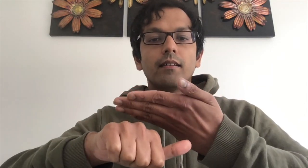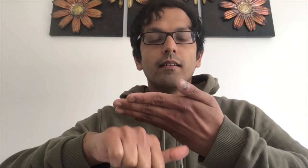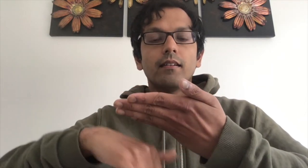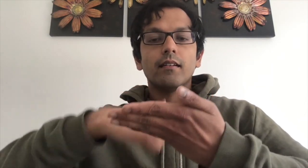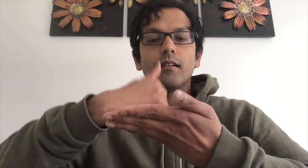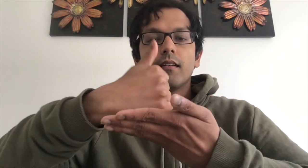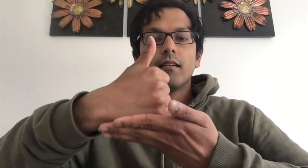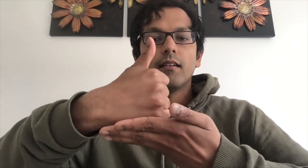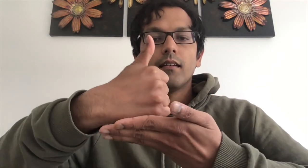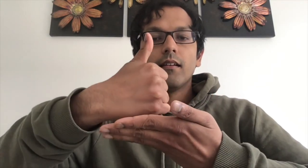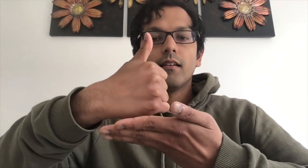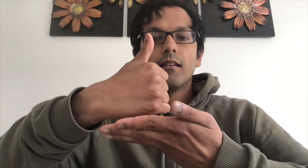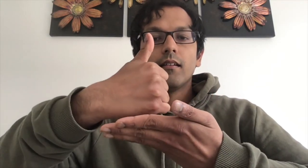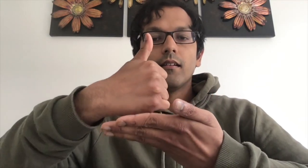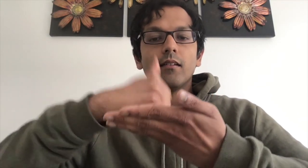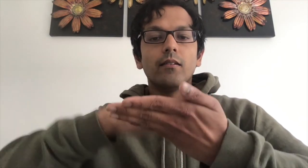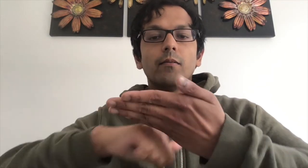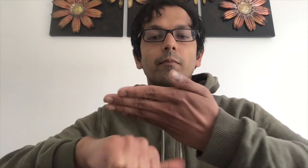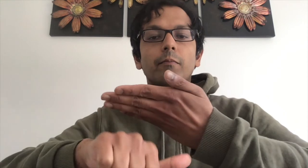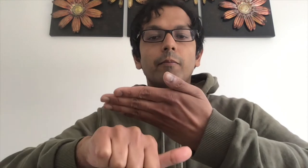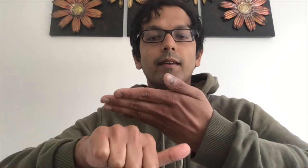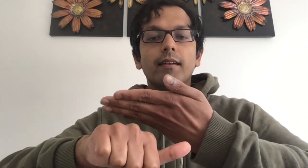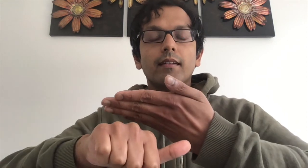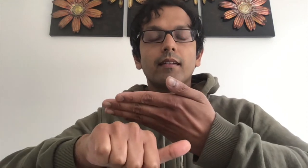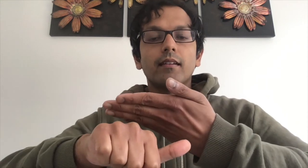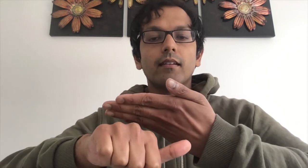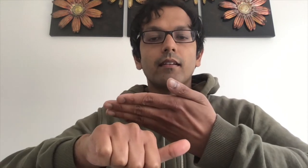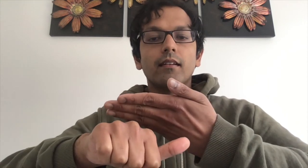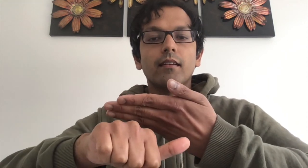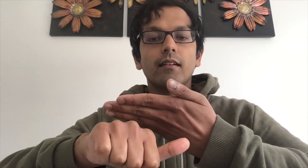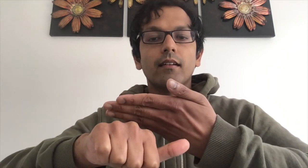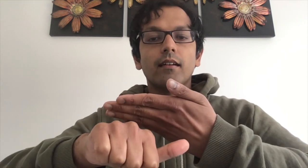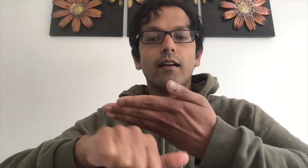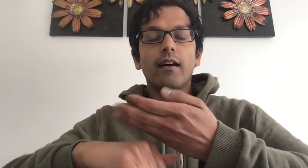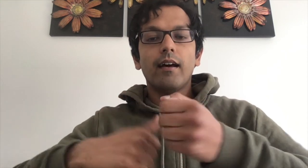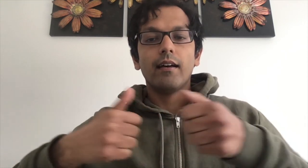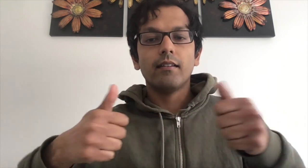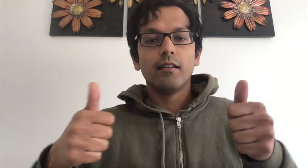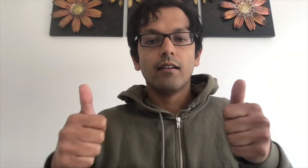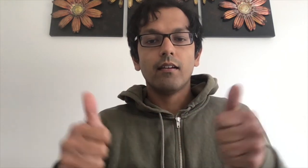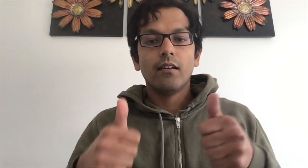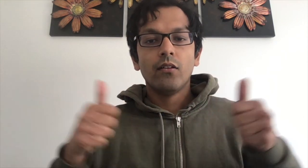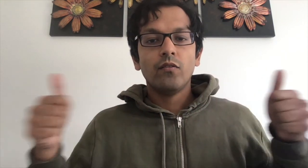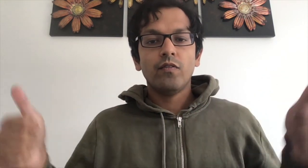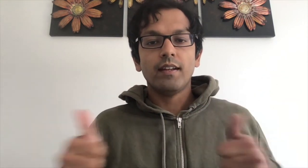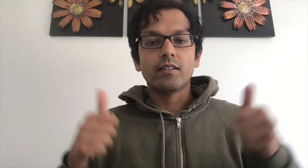Begin, begin, and finish,